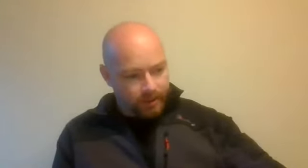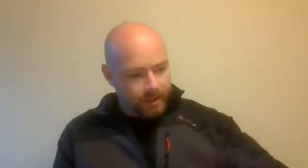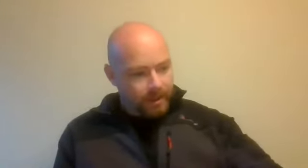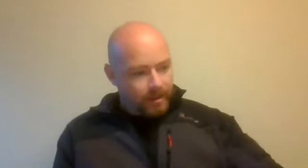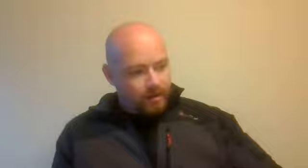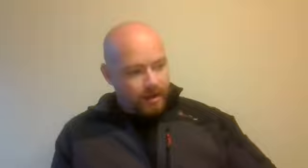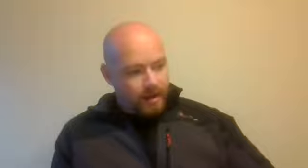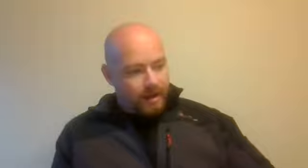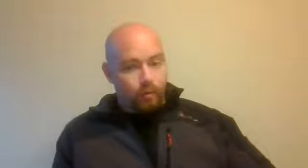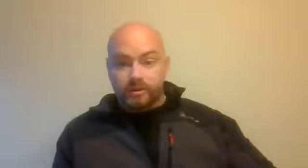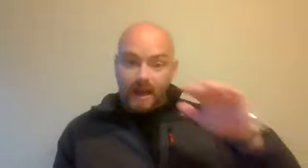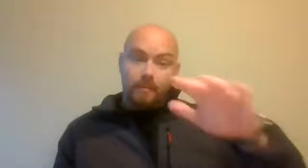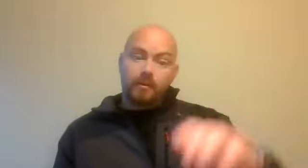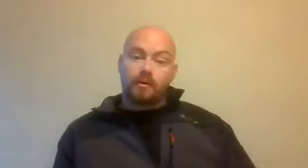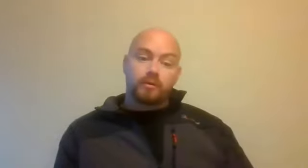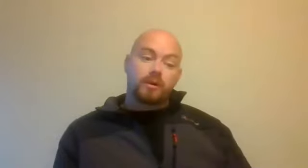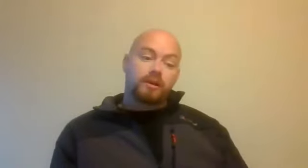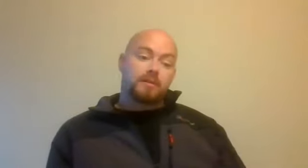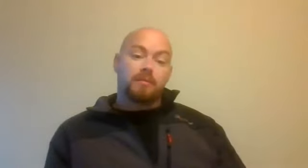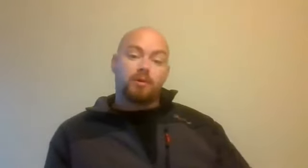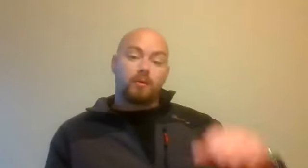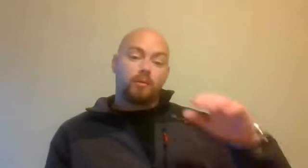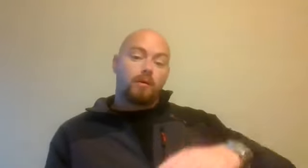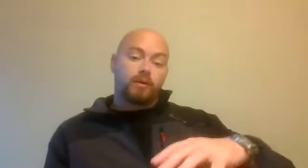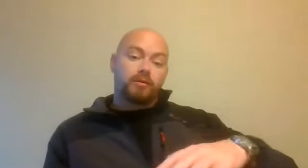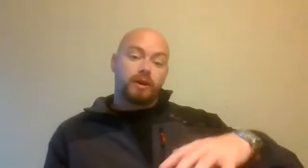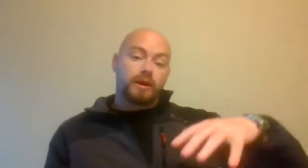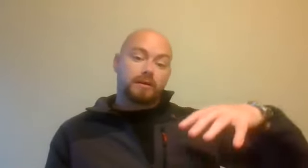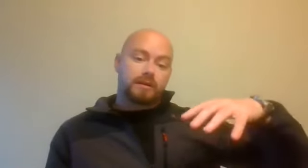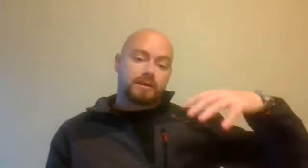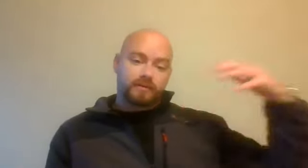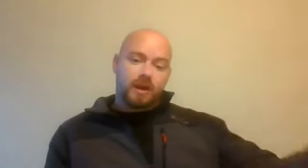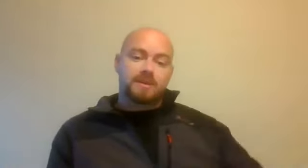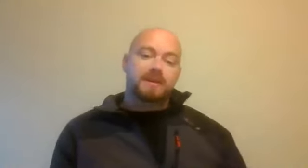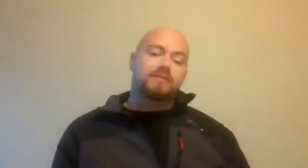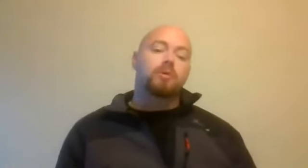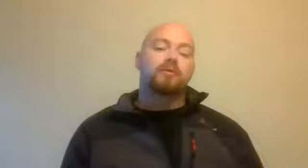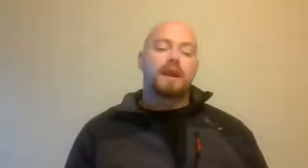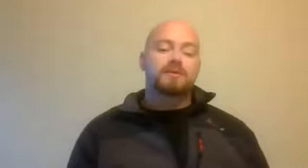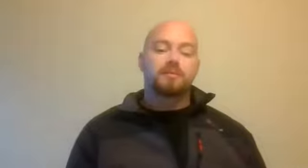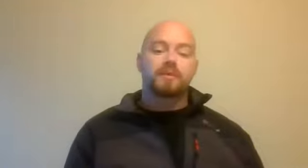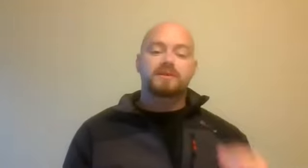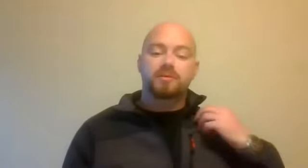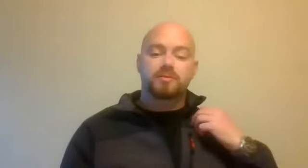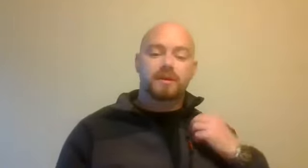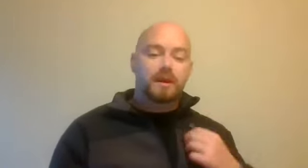quick one to camera where we're talking a little bit more about what we're doing and different topics that have come up in the last couple of weeks, I suppose, with